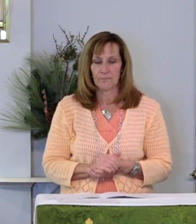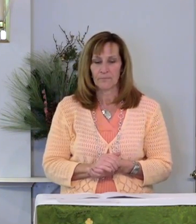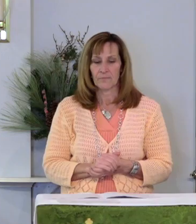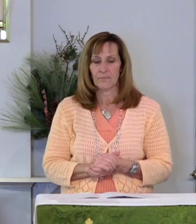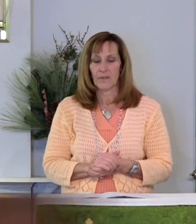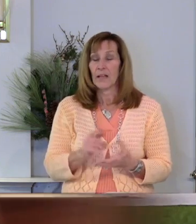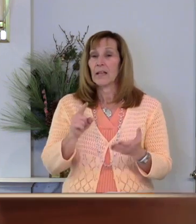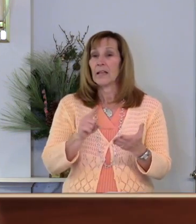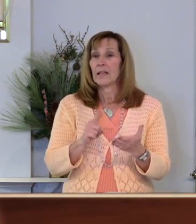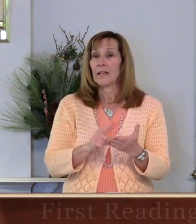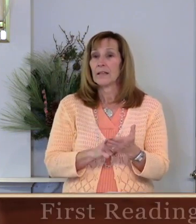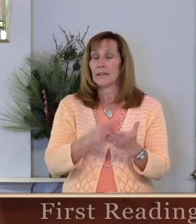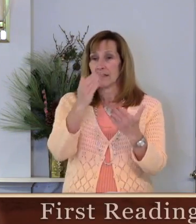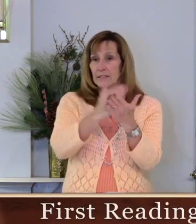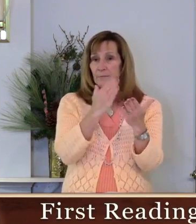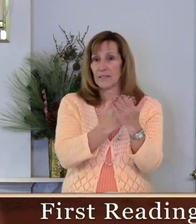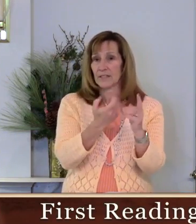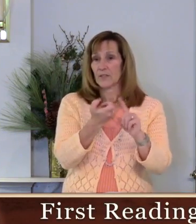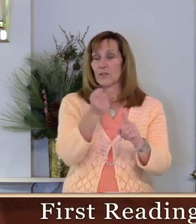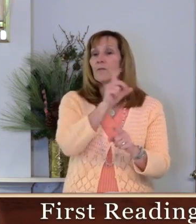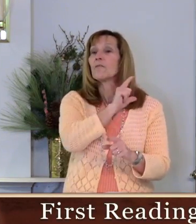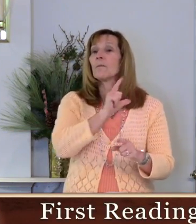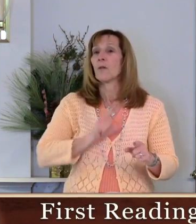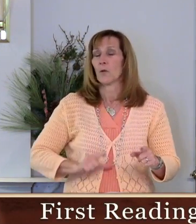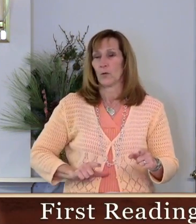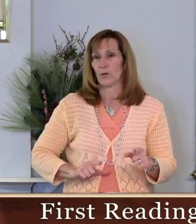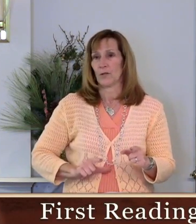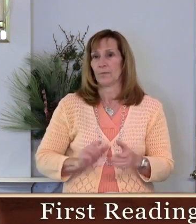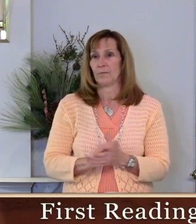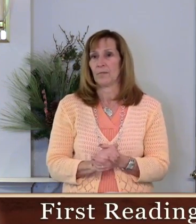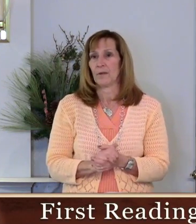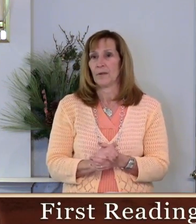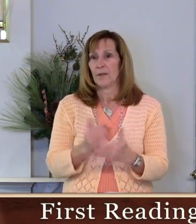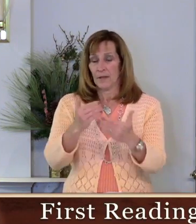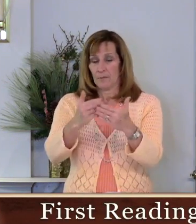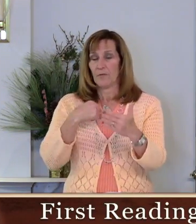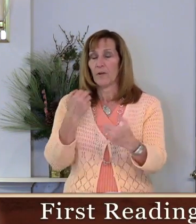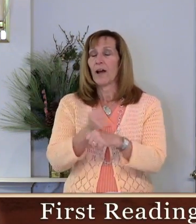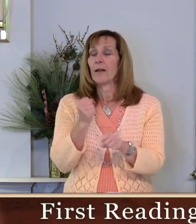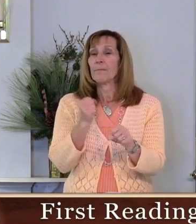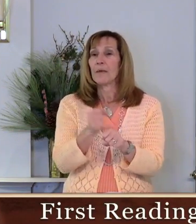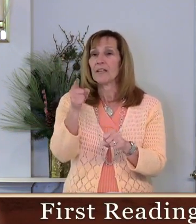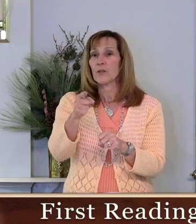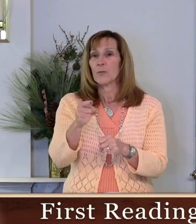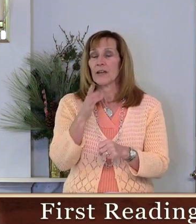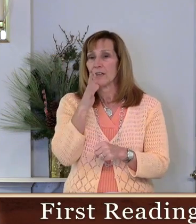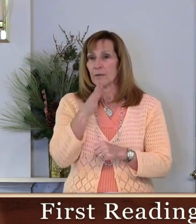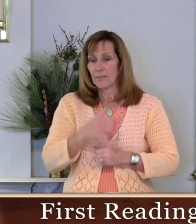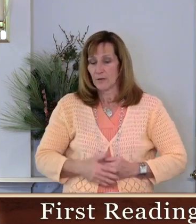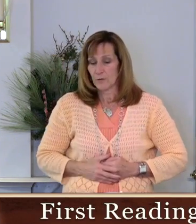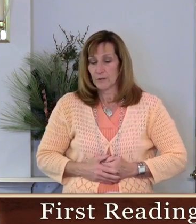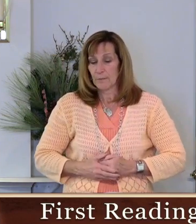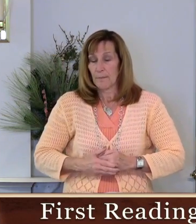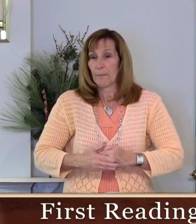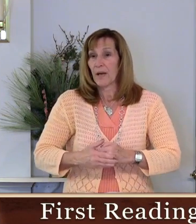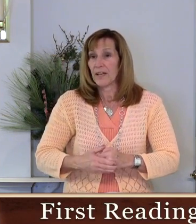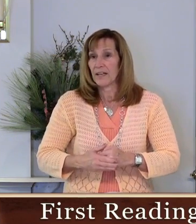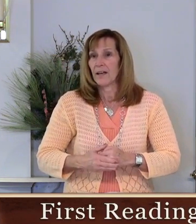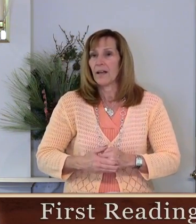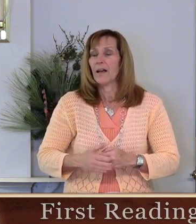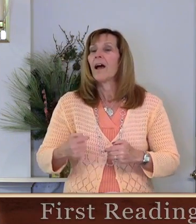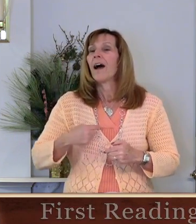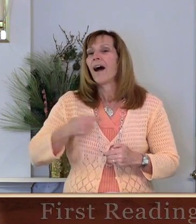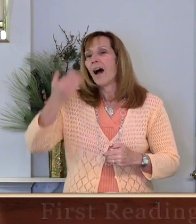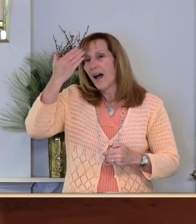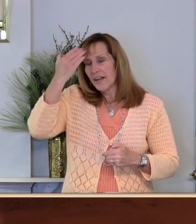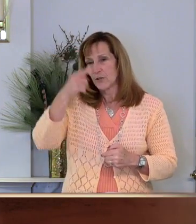This message was from the Lord. Before I made you in your mother's body, I knew